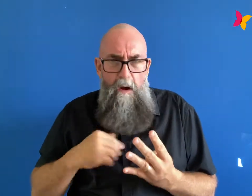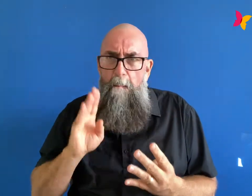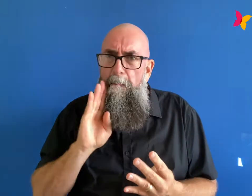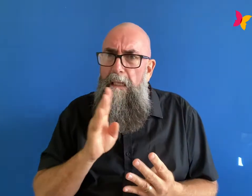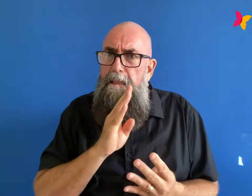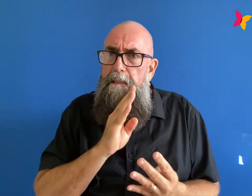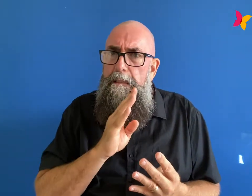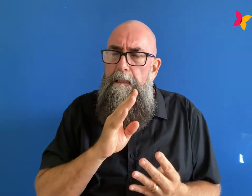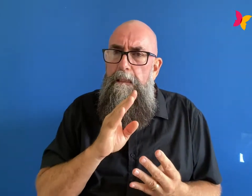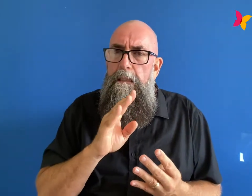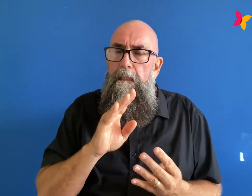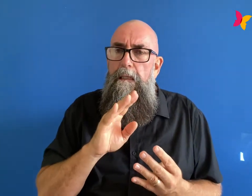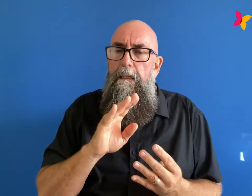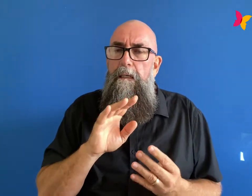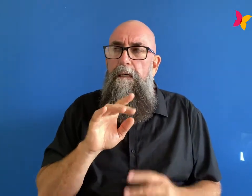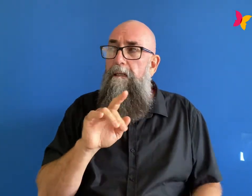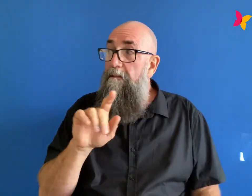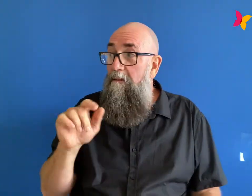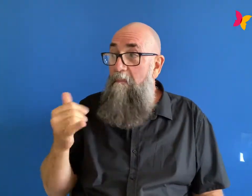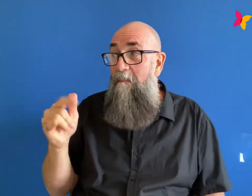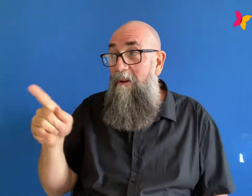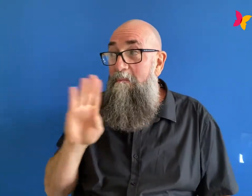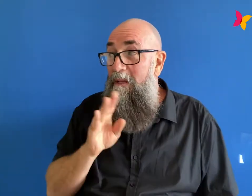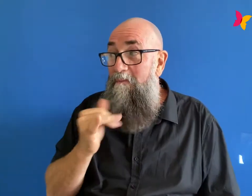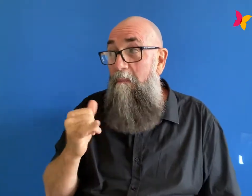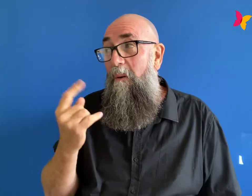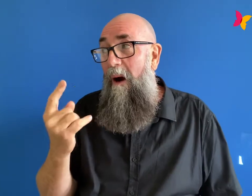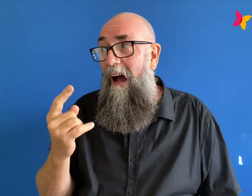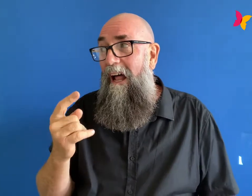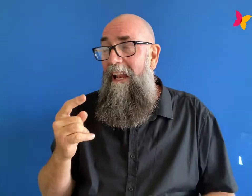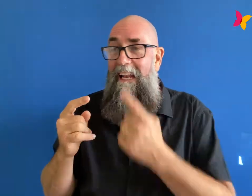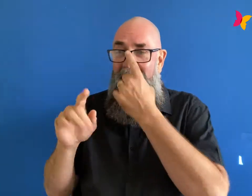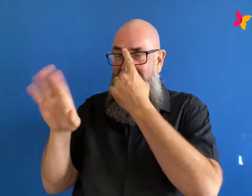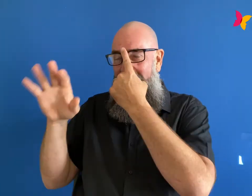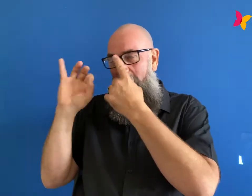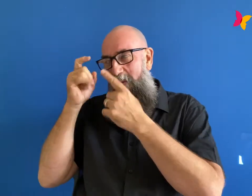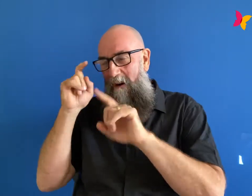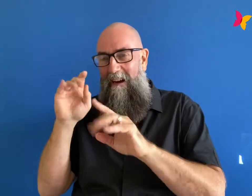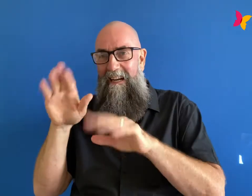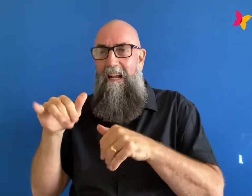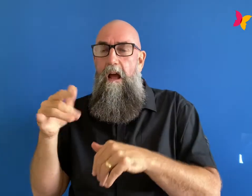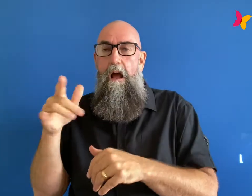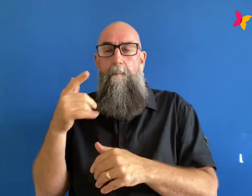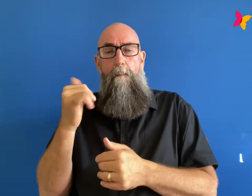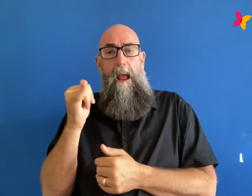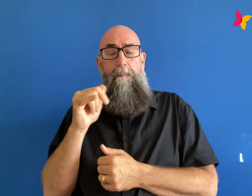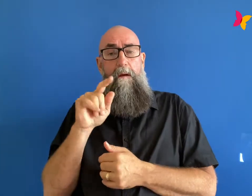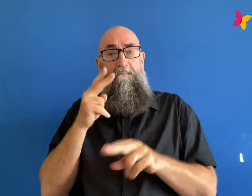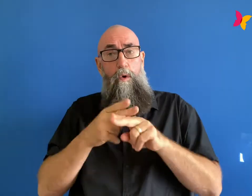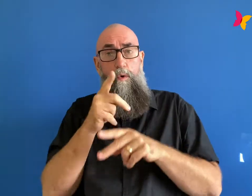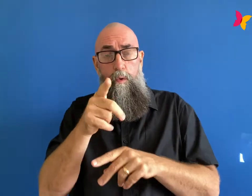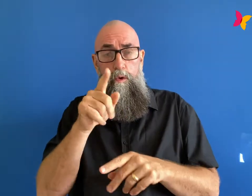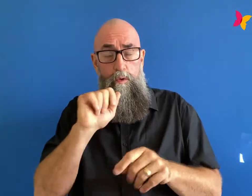pop quiz at the end there will be a pop quiz um was it validating to hear all that stuff laid out in front of you yeah it was